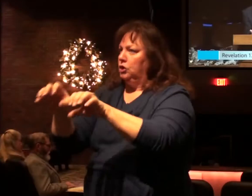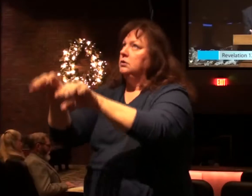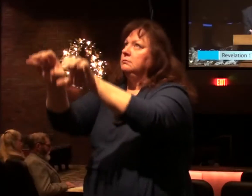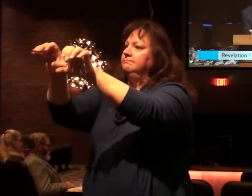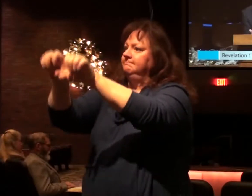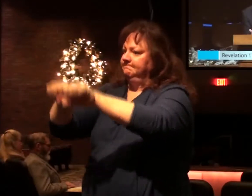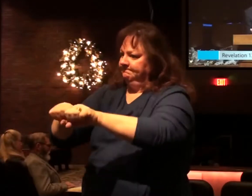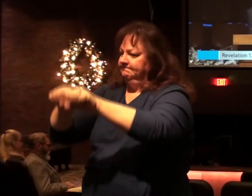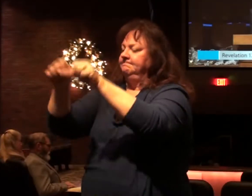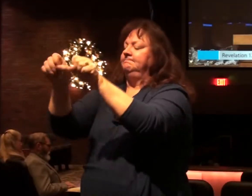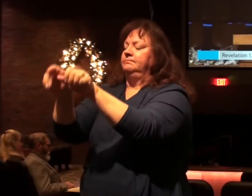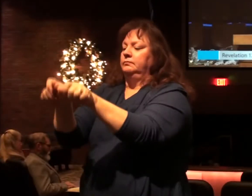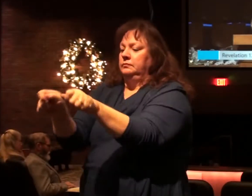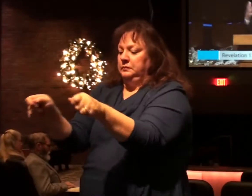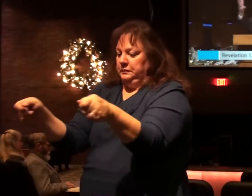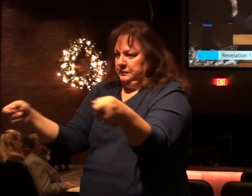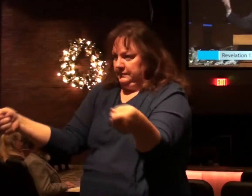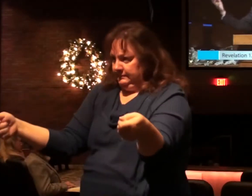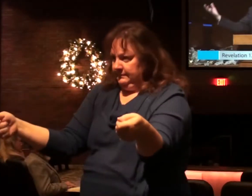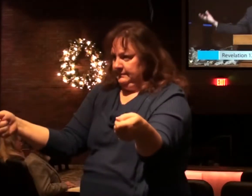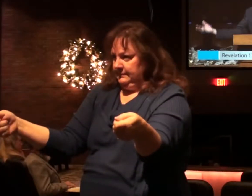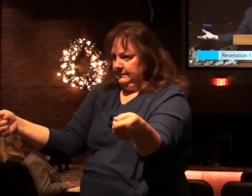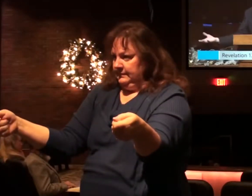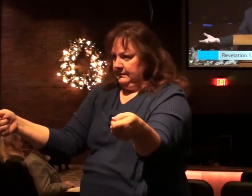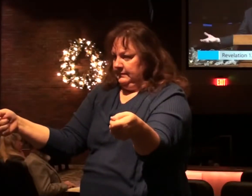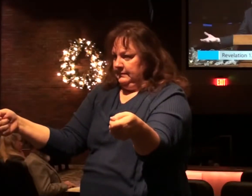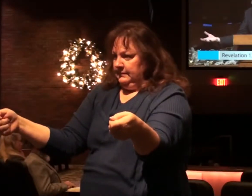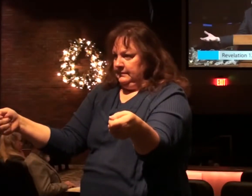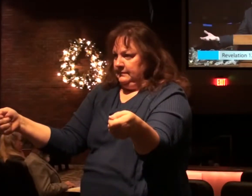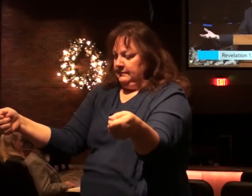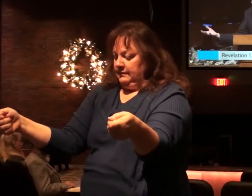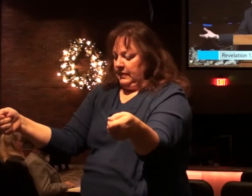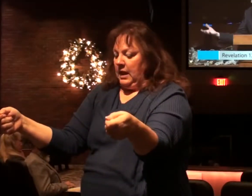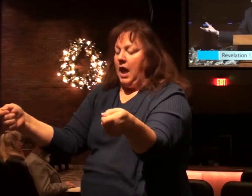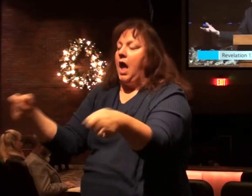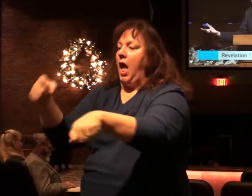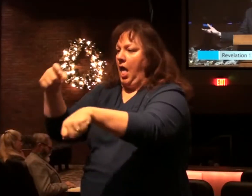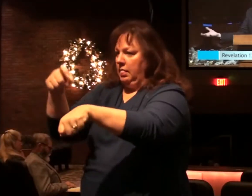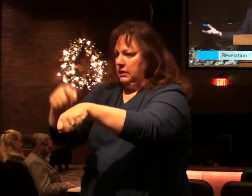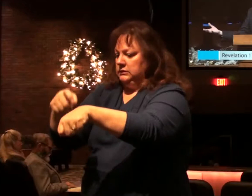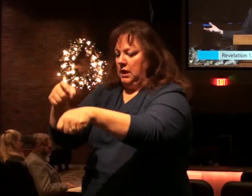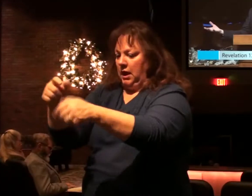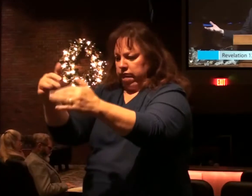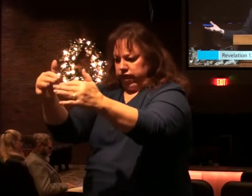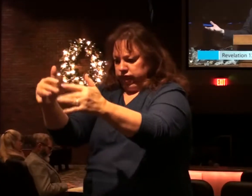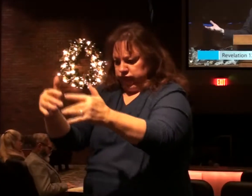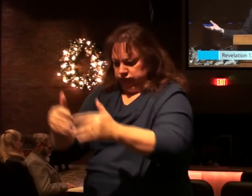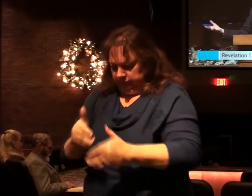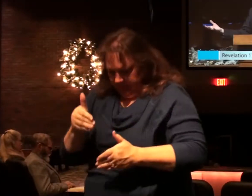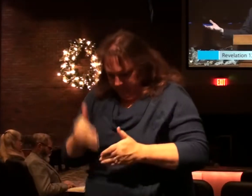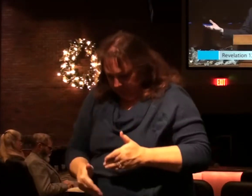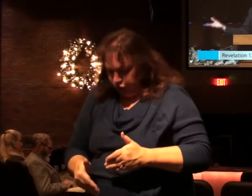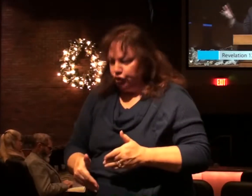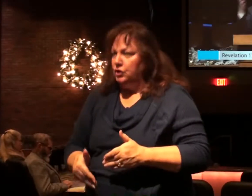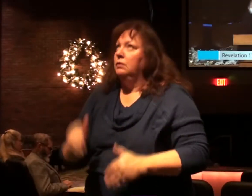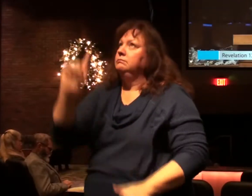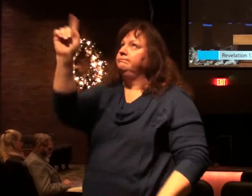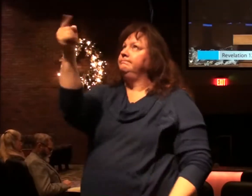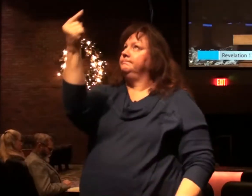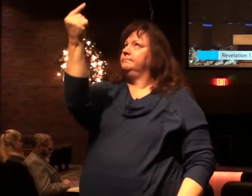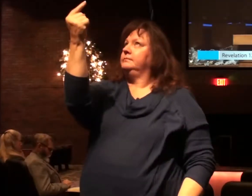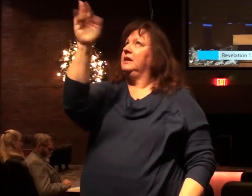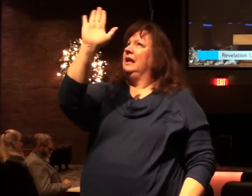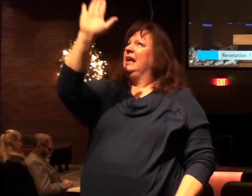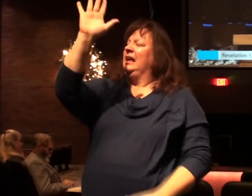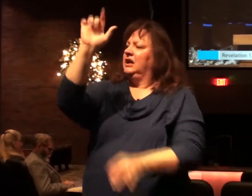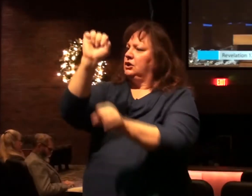open that scroll and bring it to its appointed completion, because it was